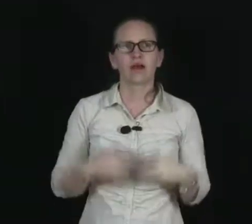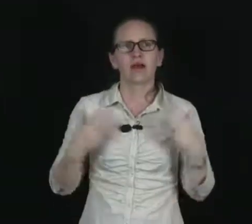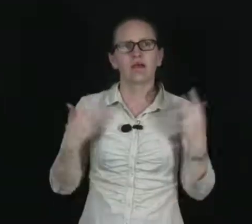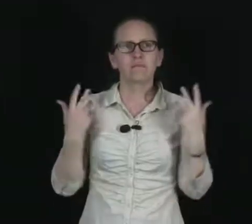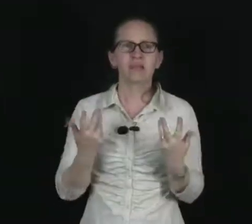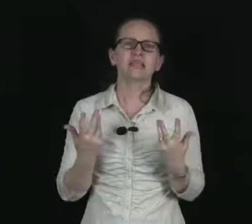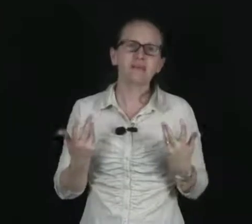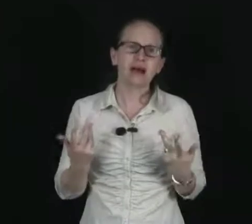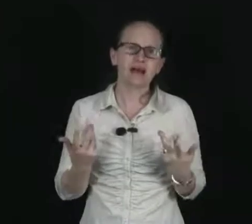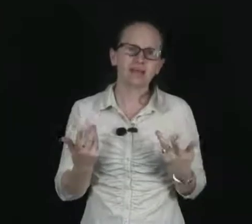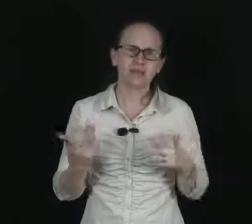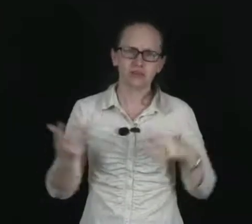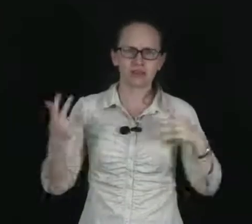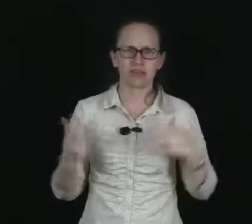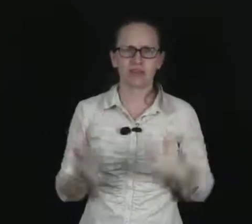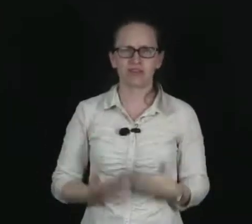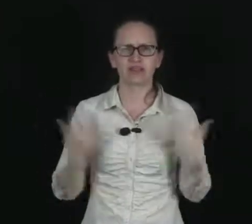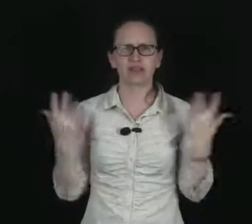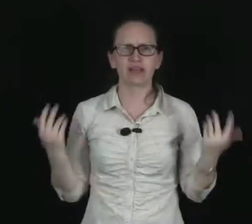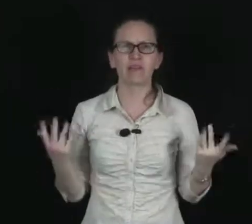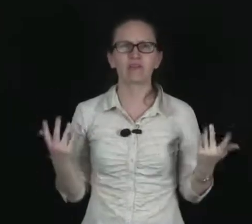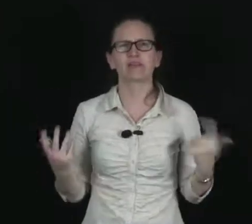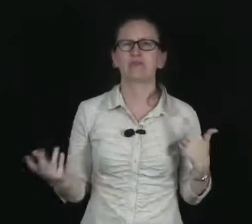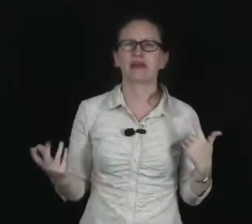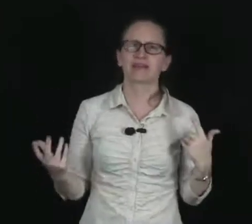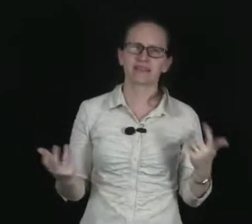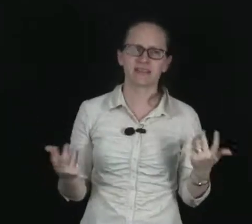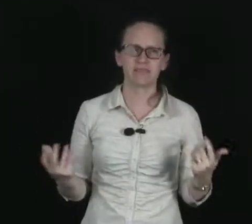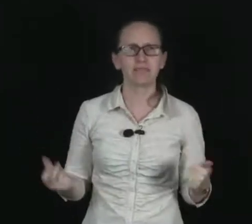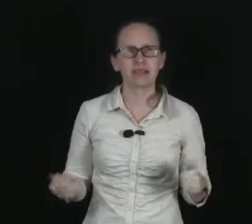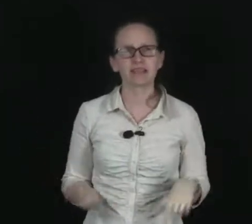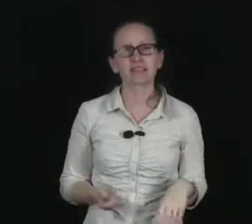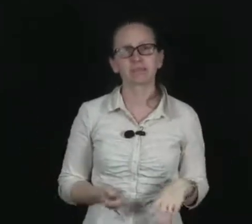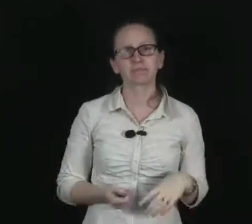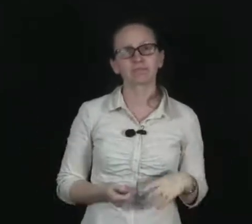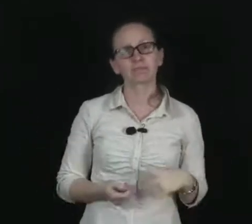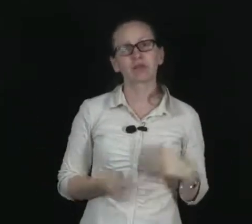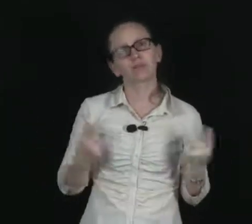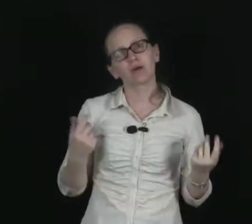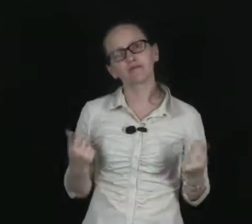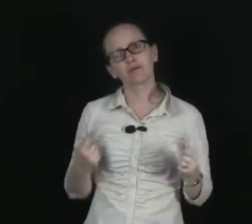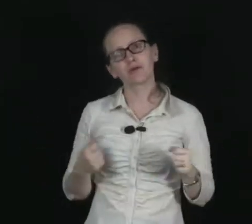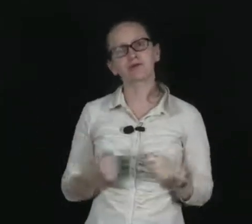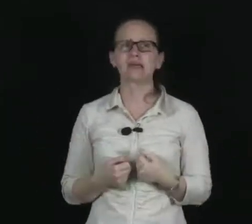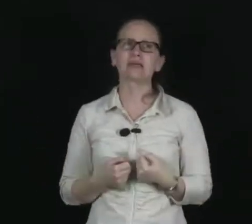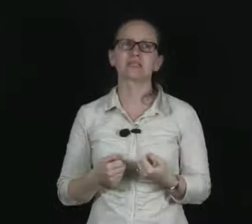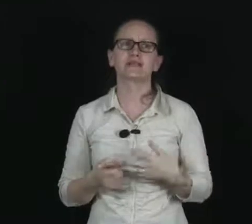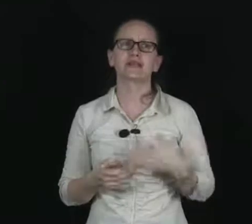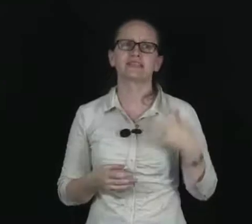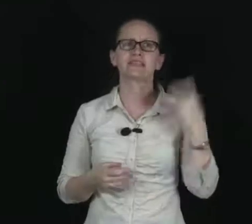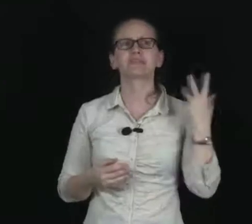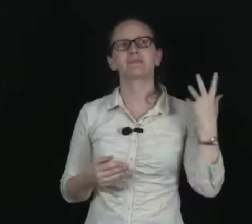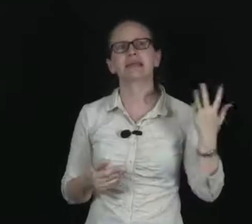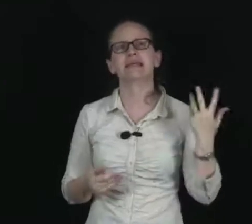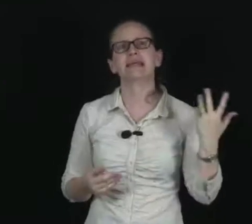Beta particles are used in a couple of ways in medicine. One of the most famous ways is the PET